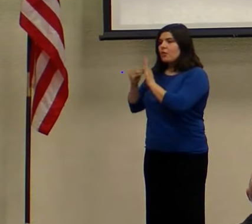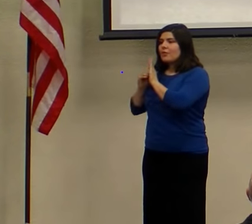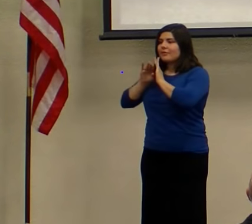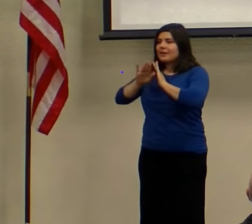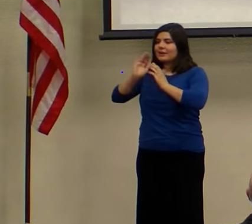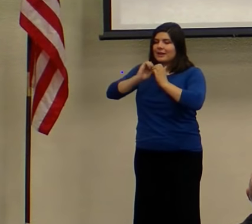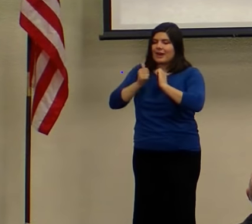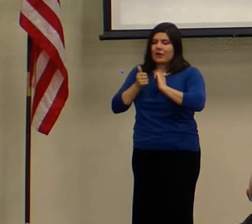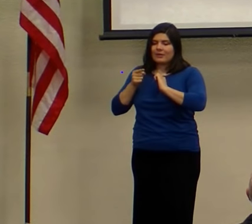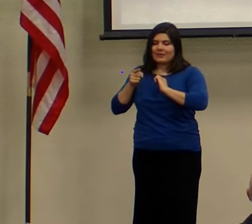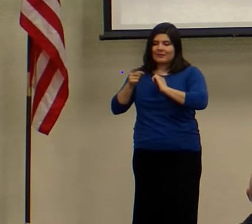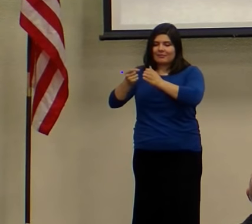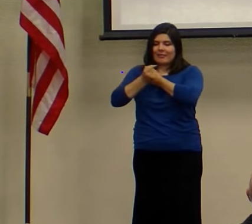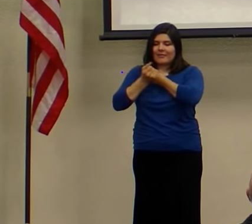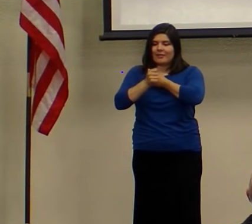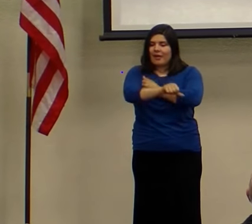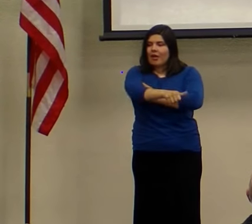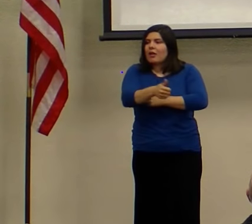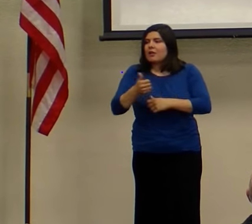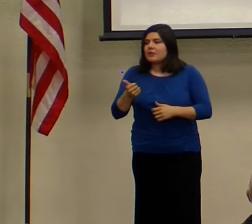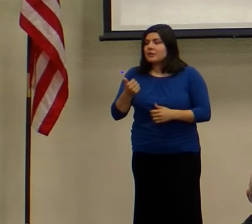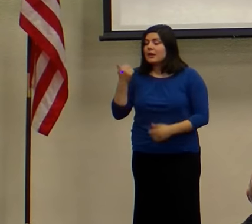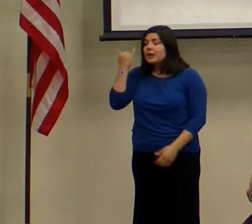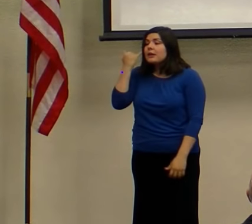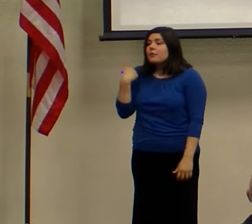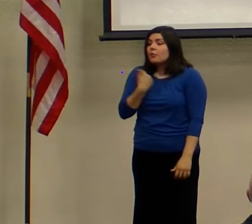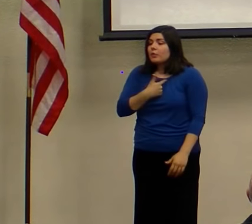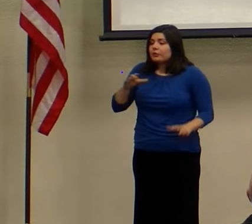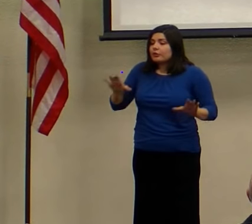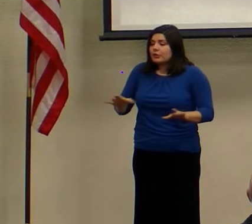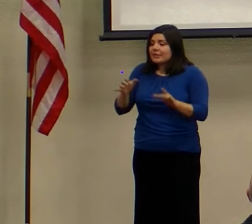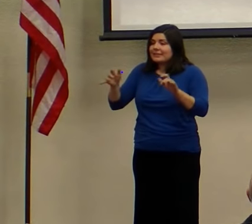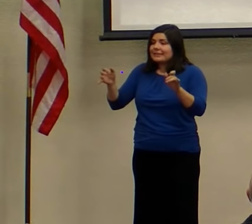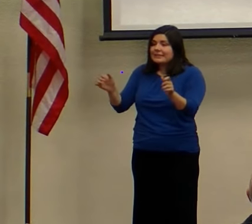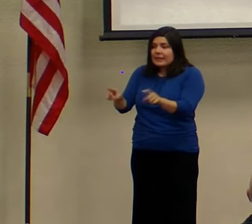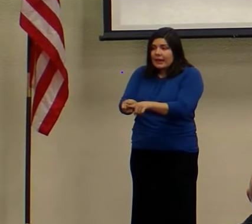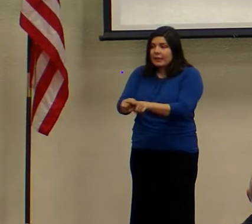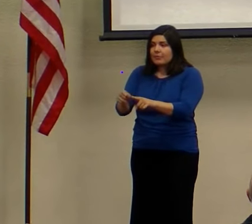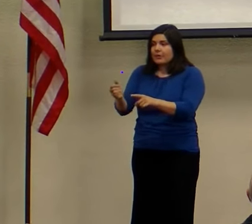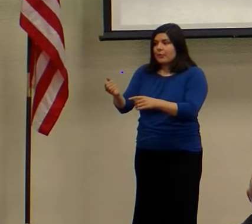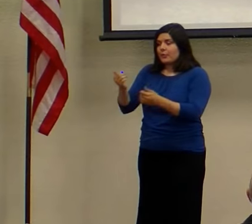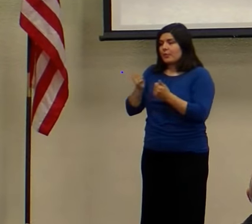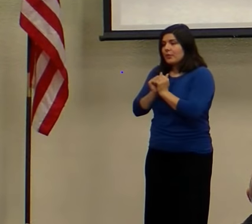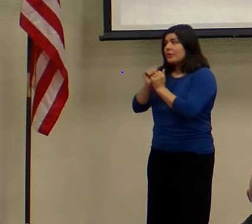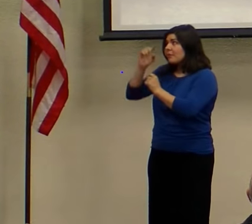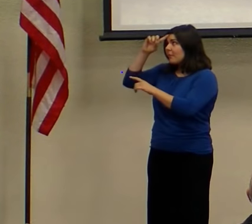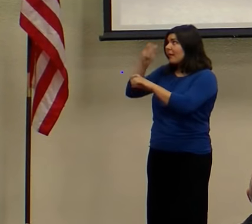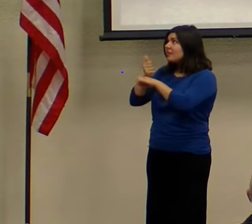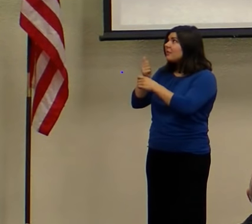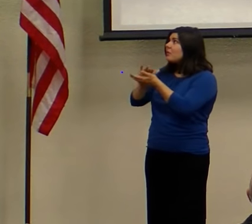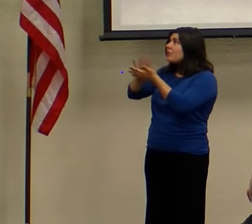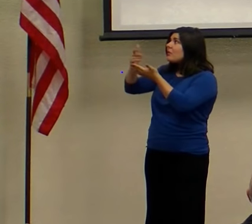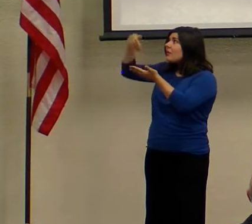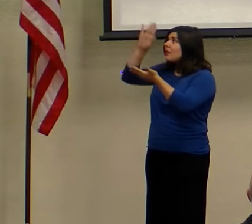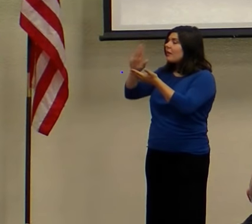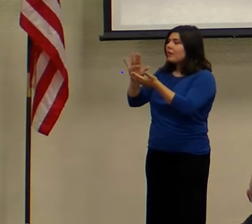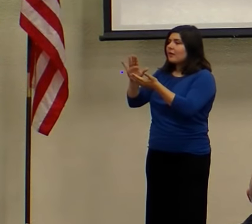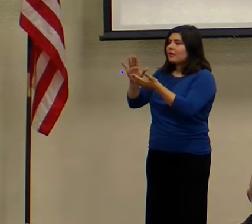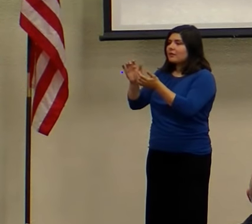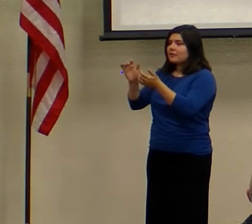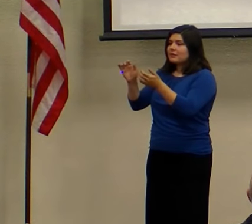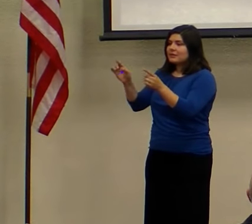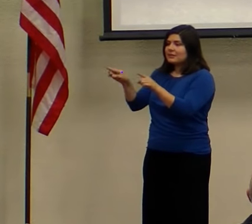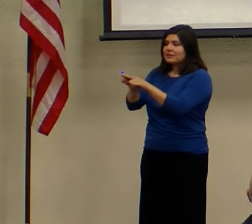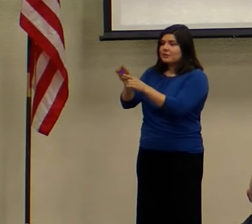others. And if we're directing everything that we do with a mindset of glorifying God in the same way that Christ glorified